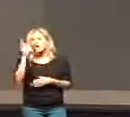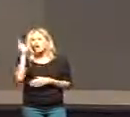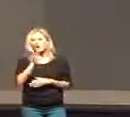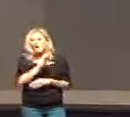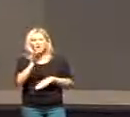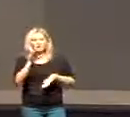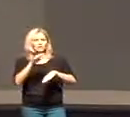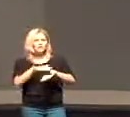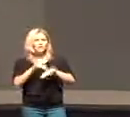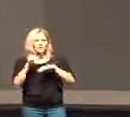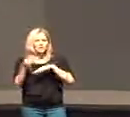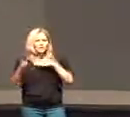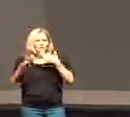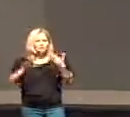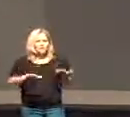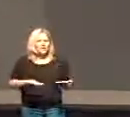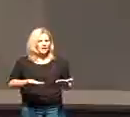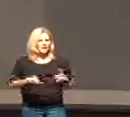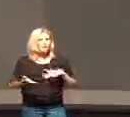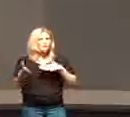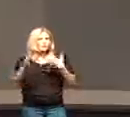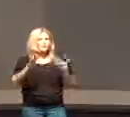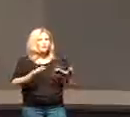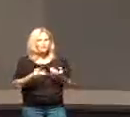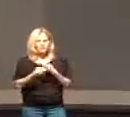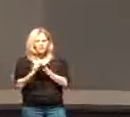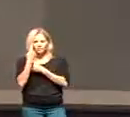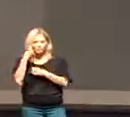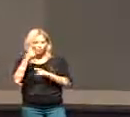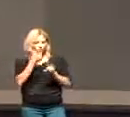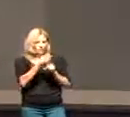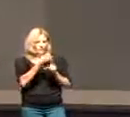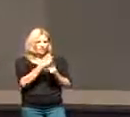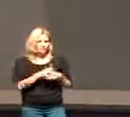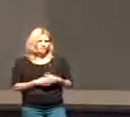is a call to die and to die to self